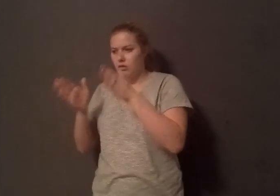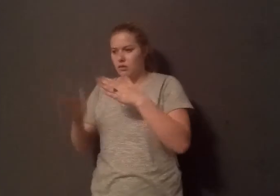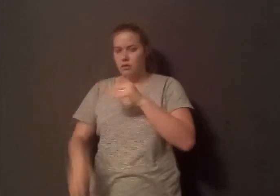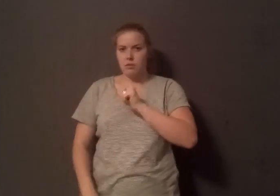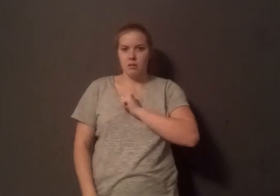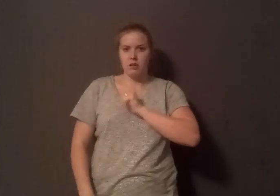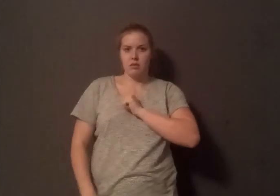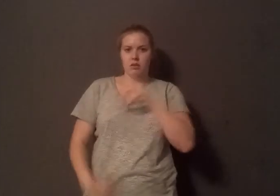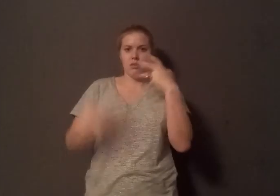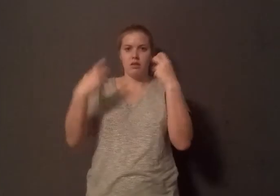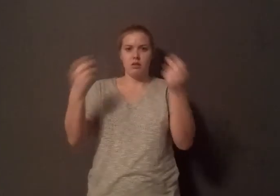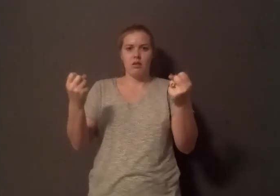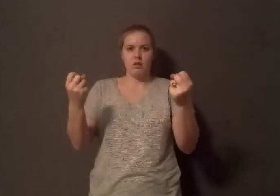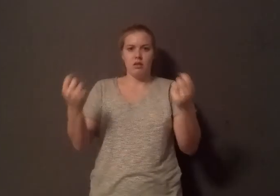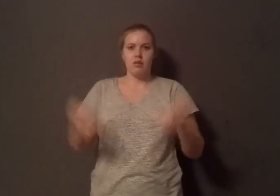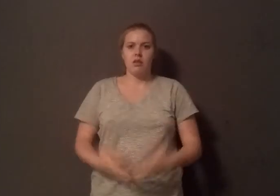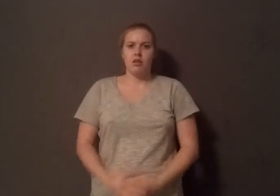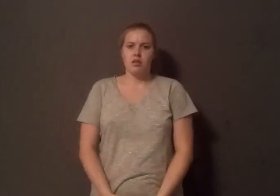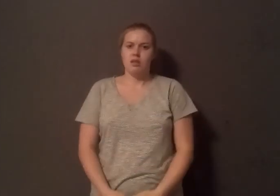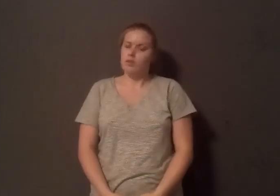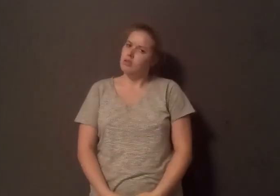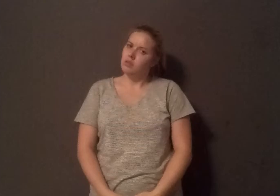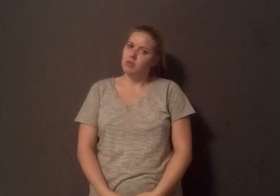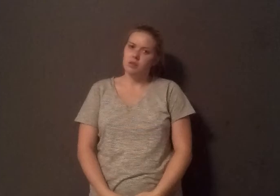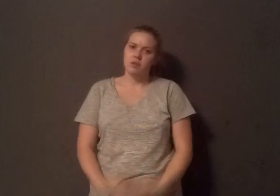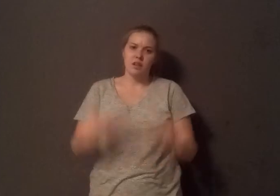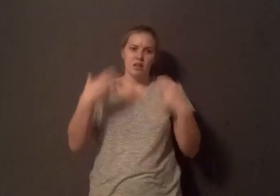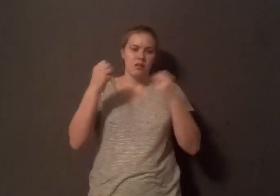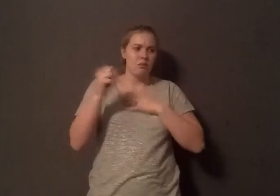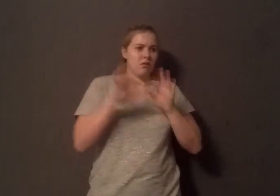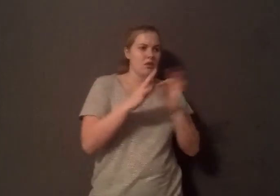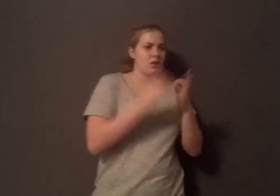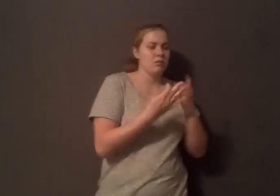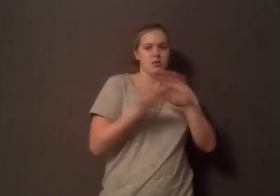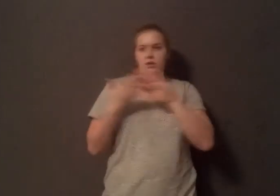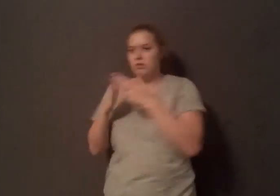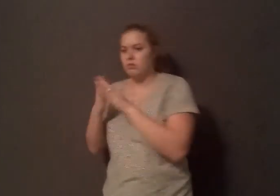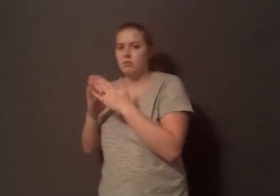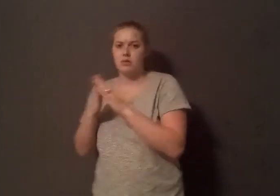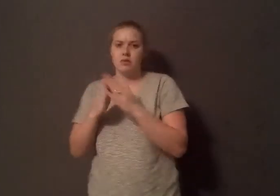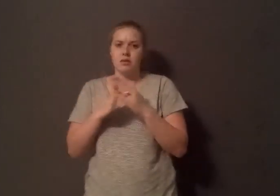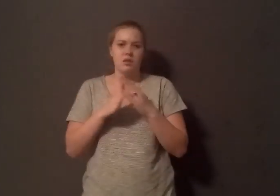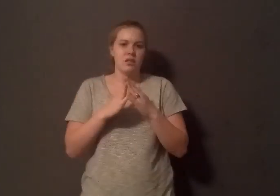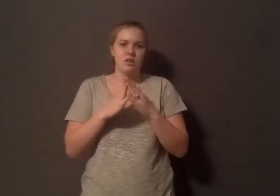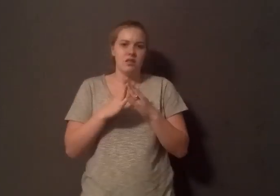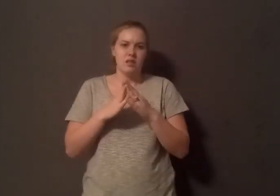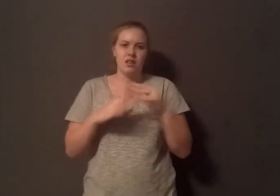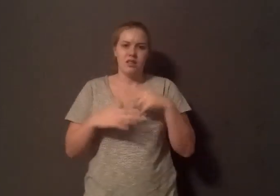But health started to mean so much more to me. It was about health of my family and our communities. I couldn't under good conscious support an industry that I